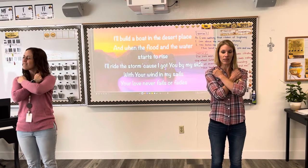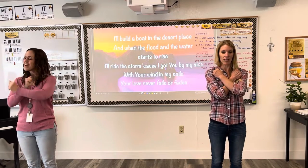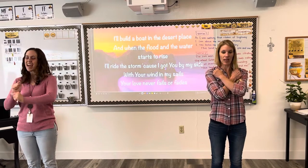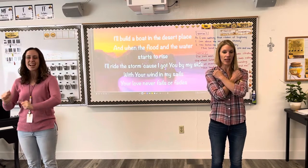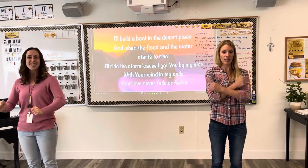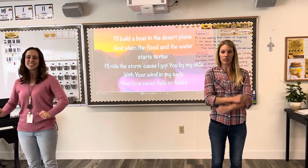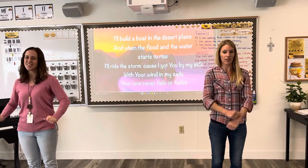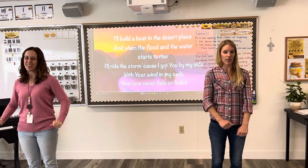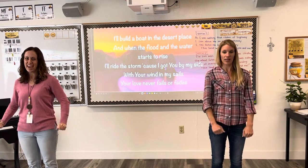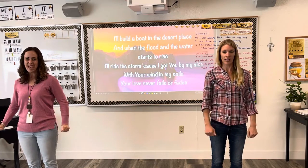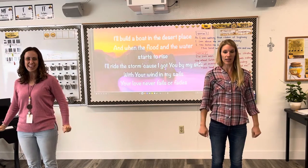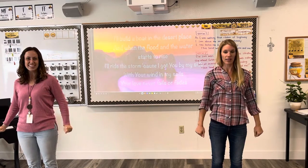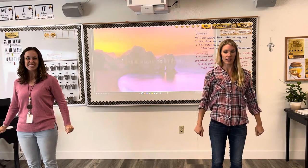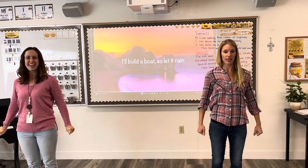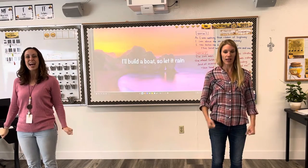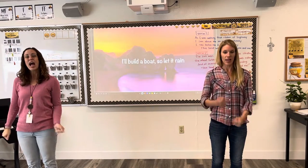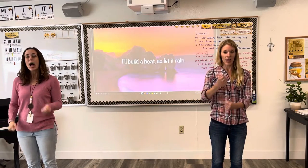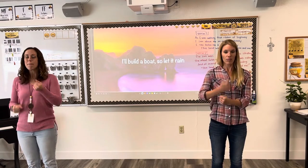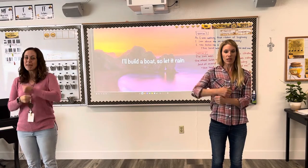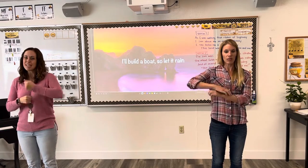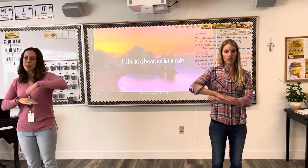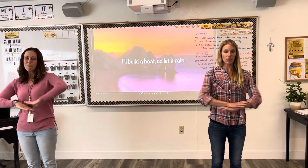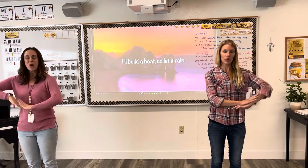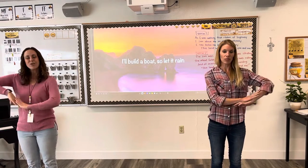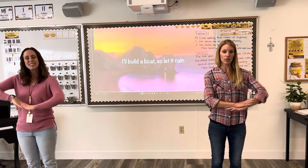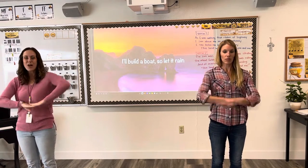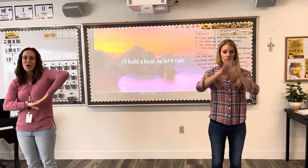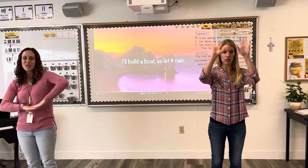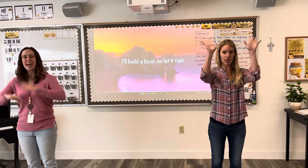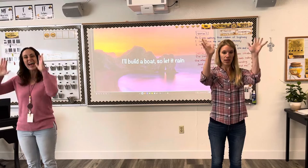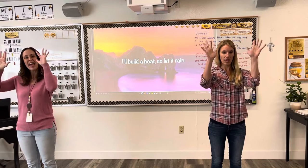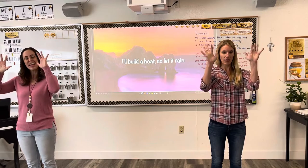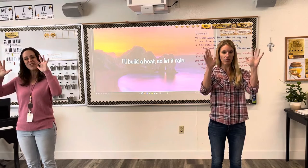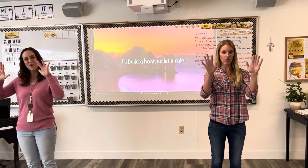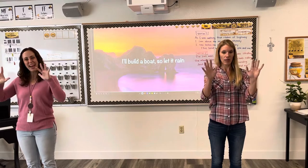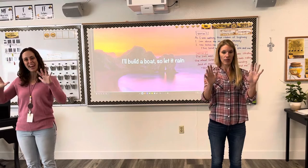fails or fades I'll build a boat so let it rain